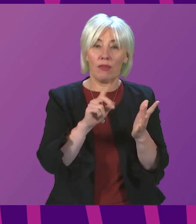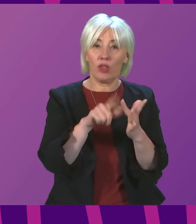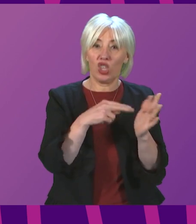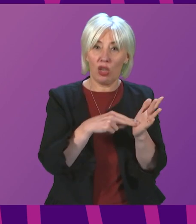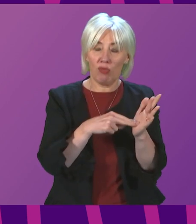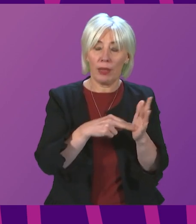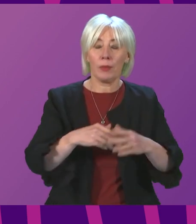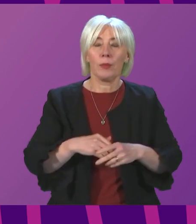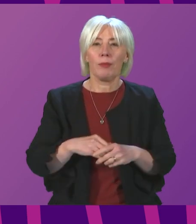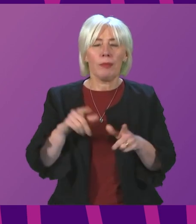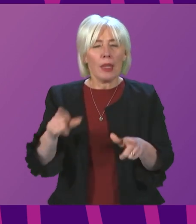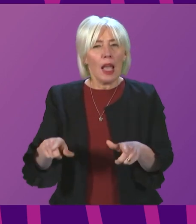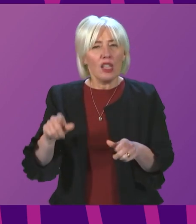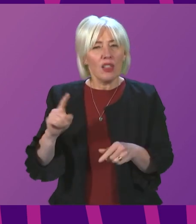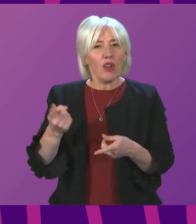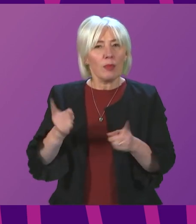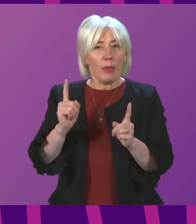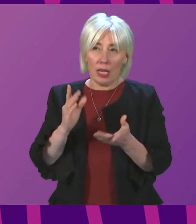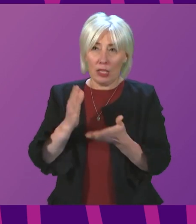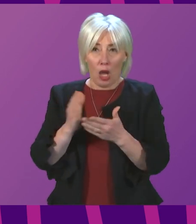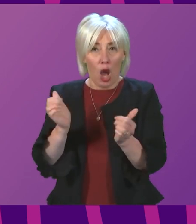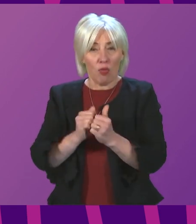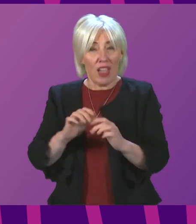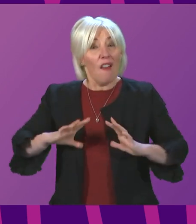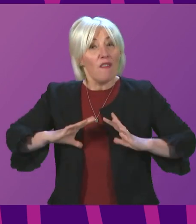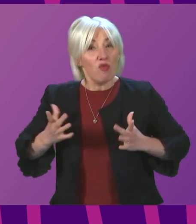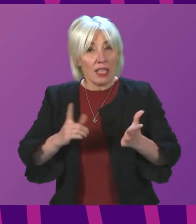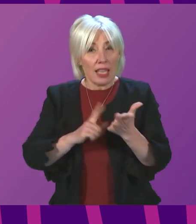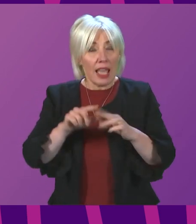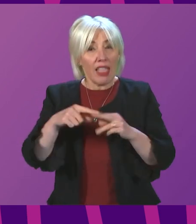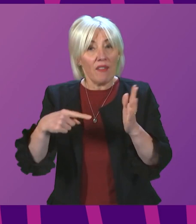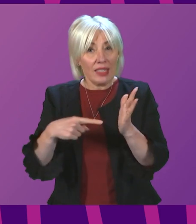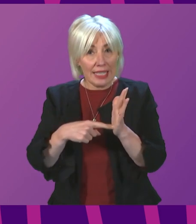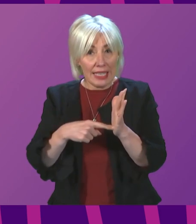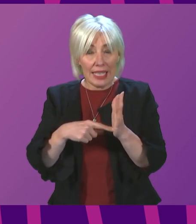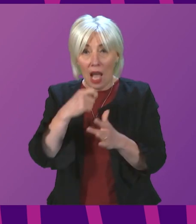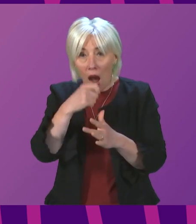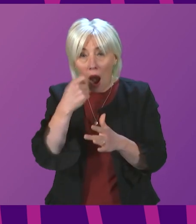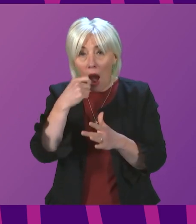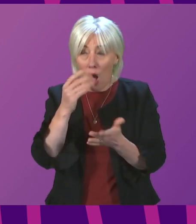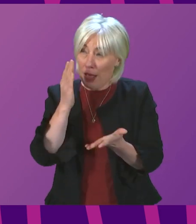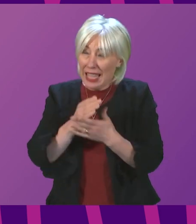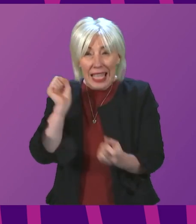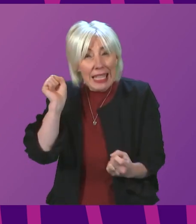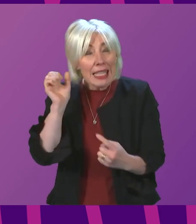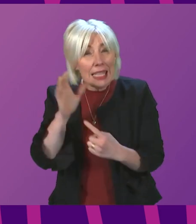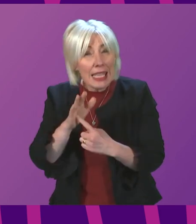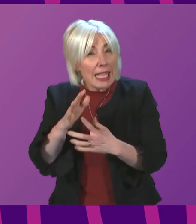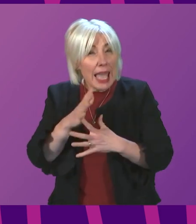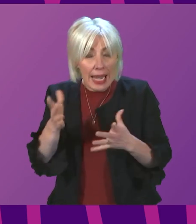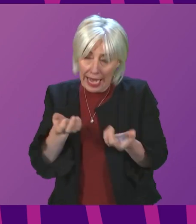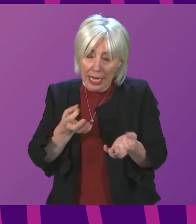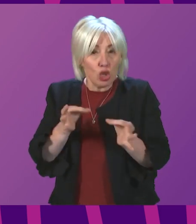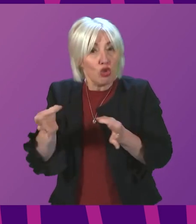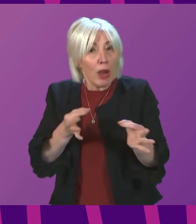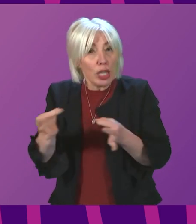does the First Minister agree that free lateral flow tests must remain a key part of any protection strategy? And can